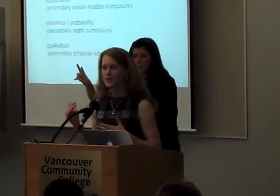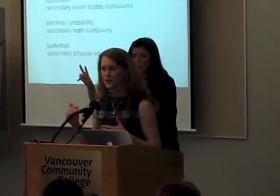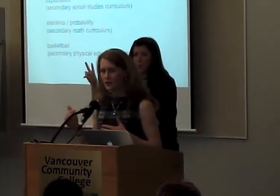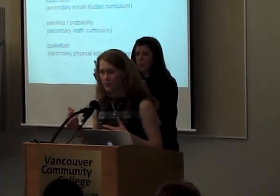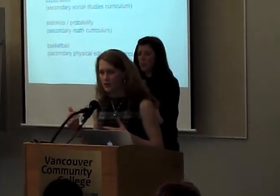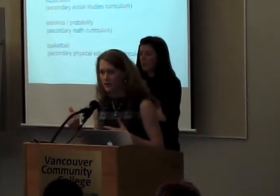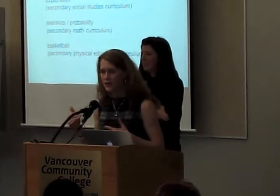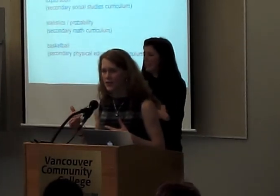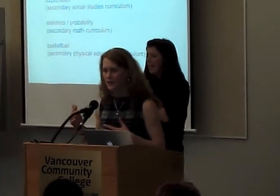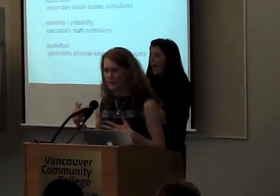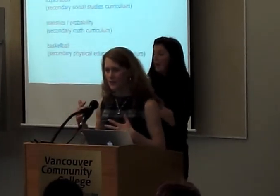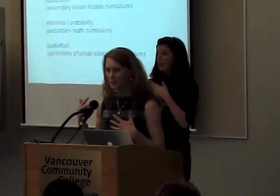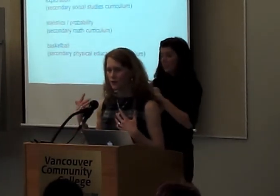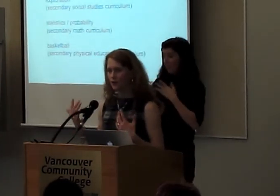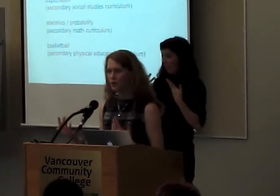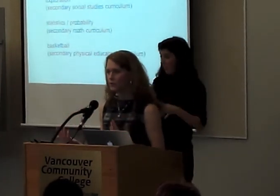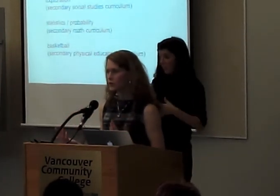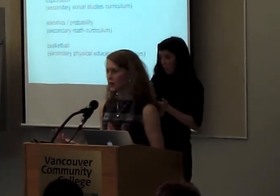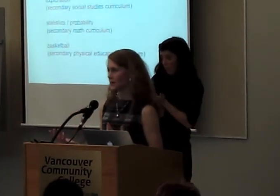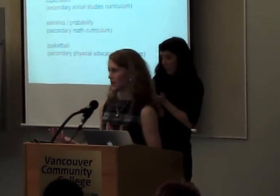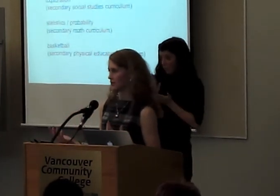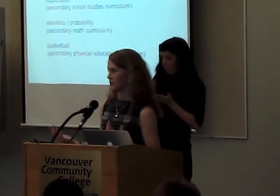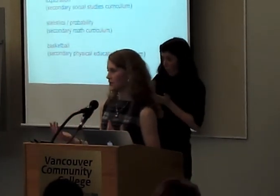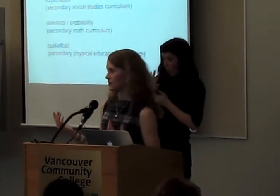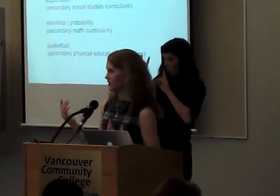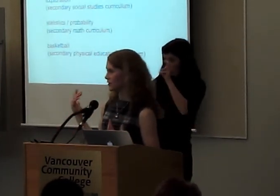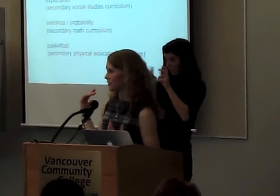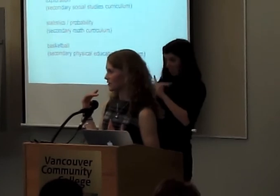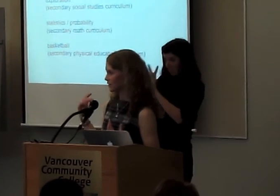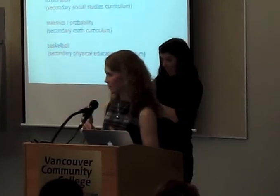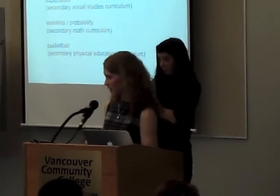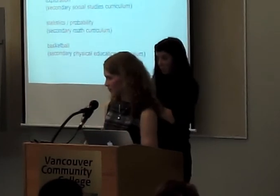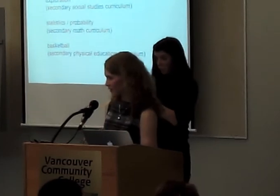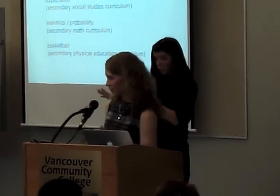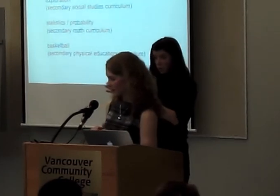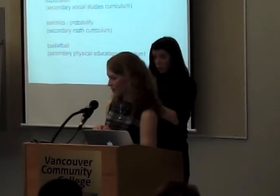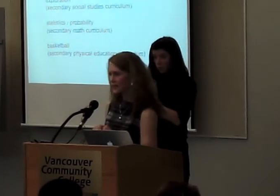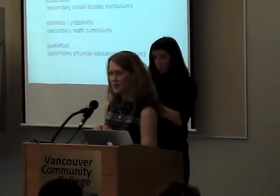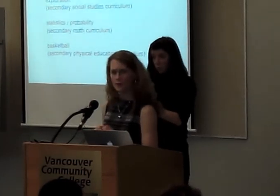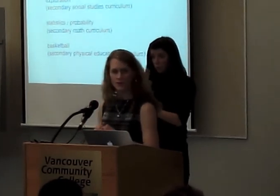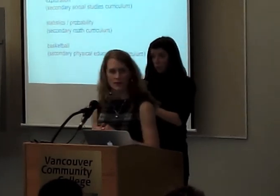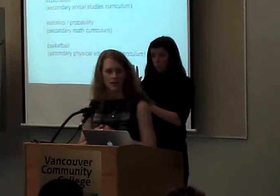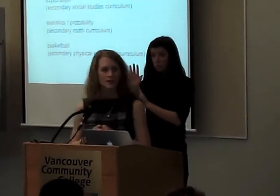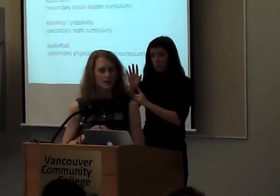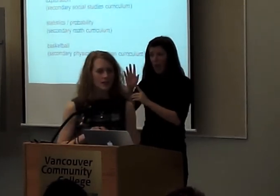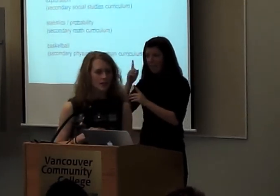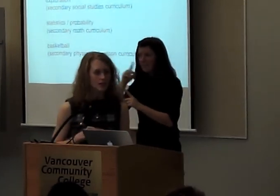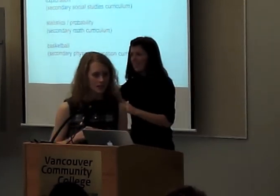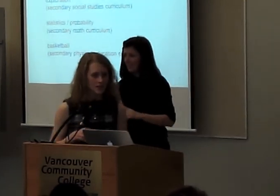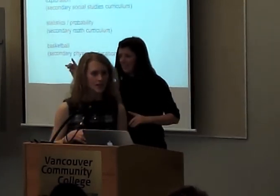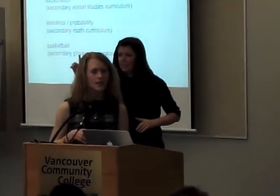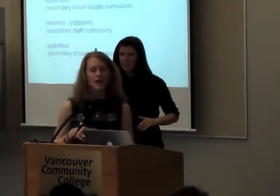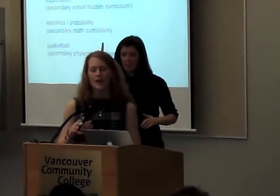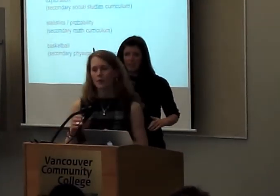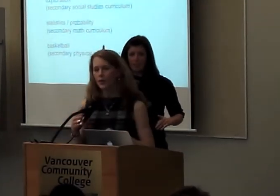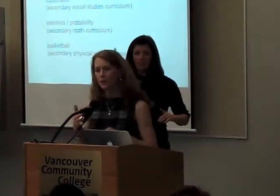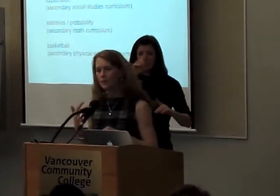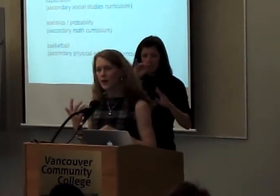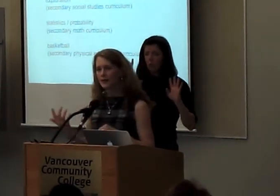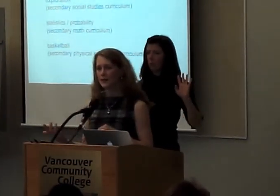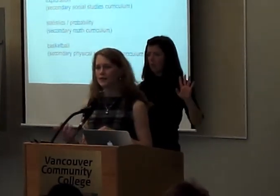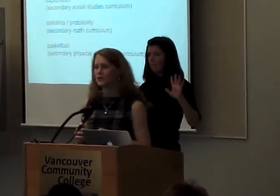so did you have an opportunity yet to think about your own topics, or were you still, I'm a, I think some of you did, you did.